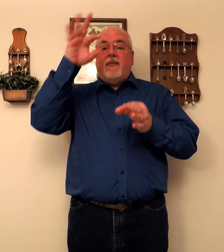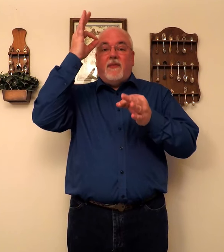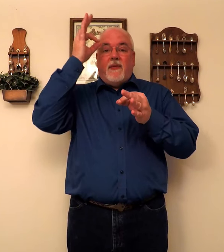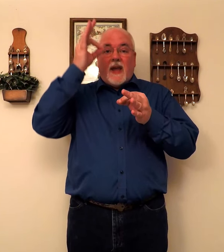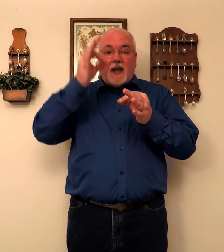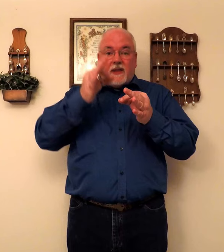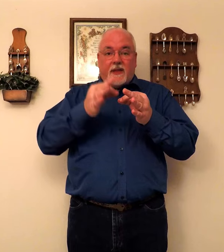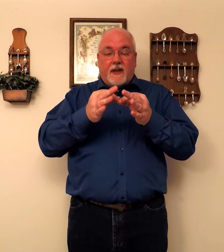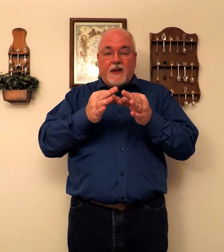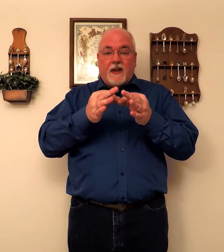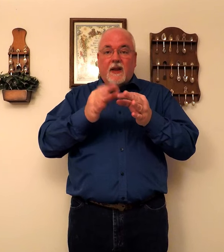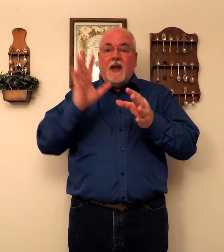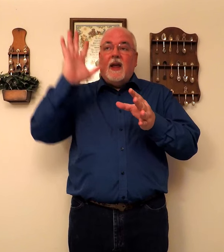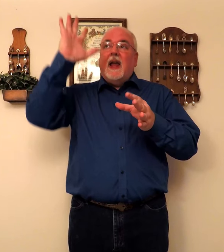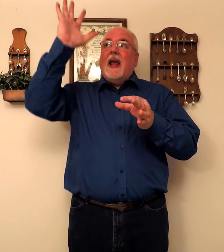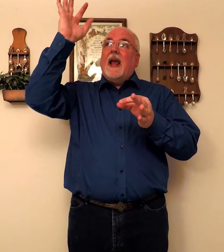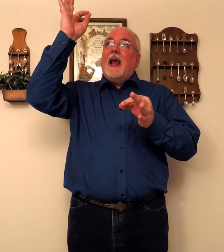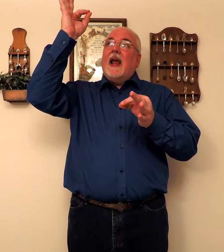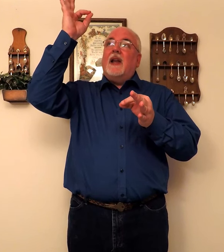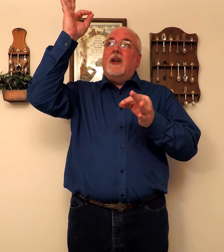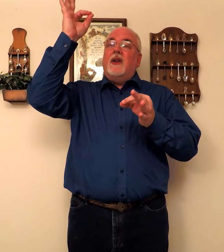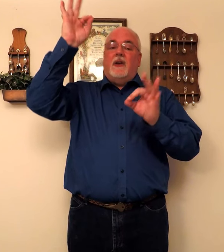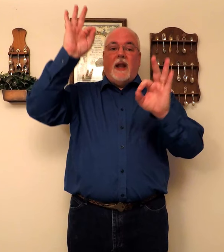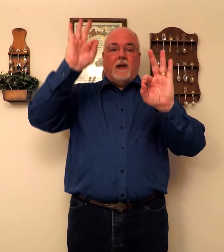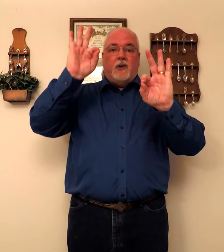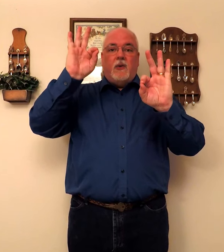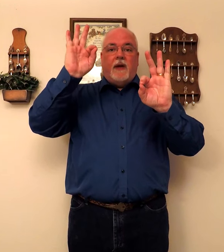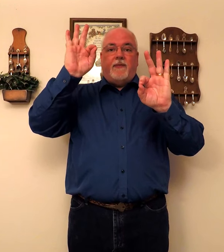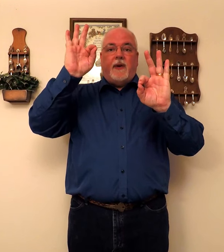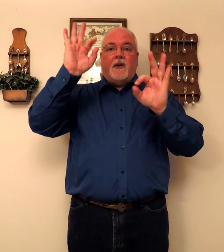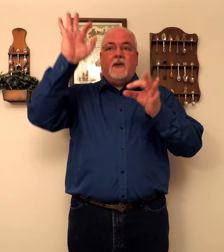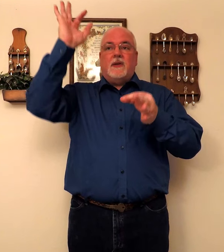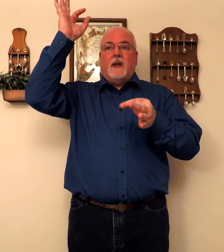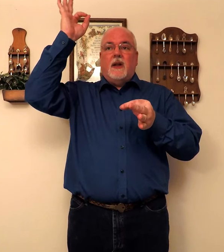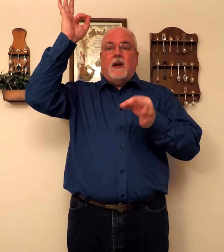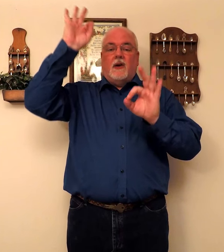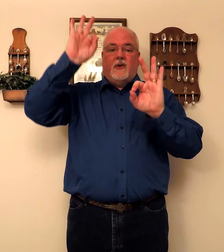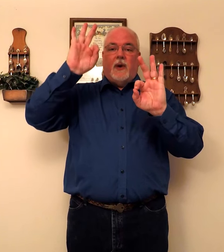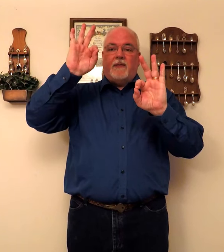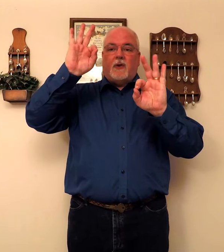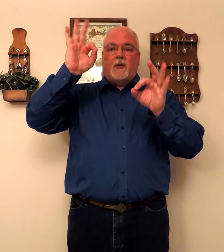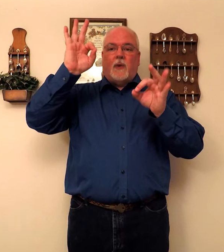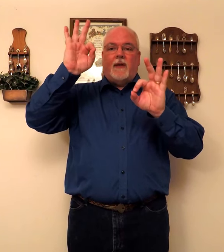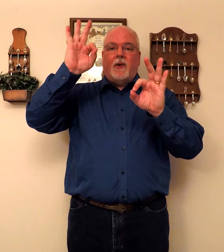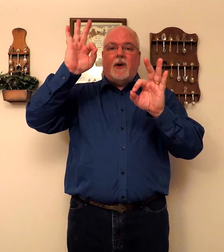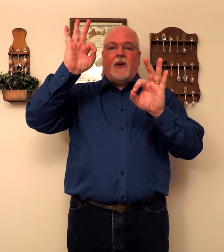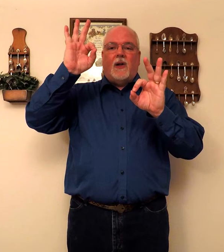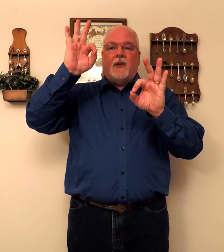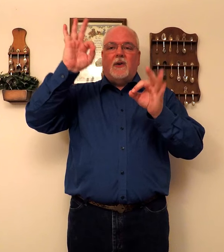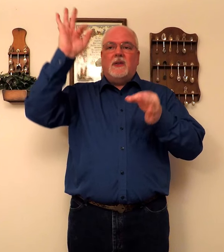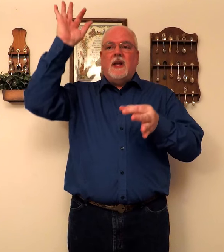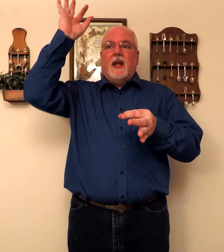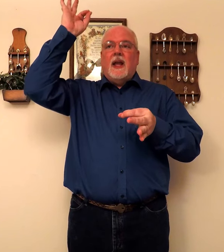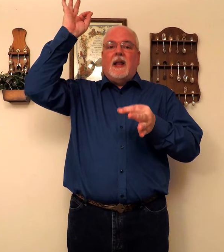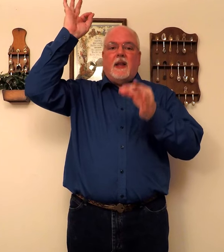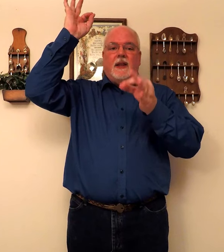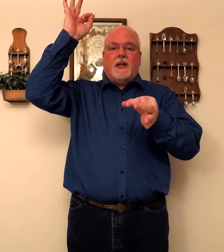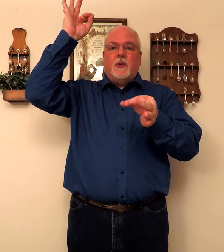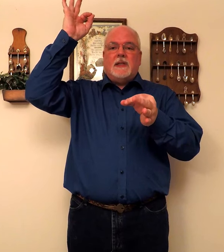faith. And you take two F fingers, or two F circles, whatever you want to call those. This one